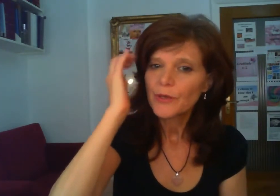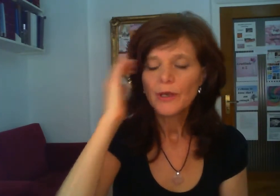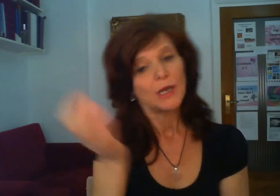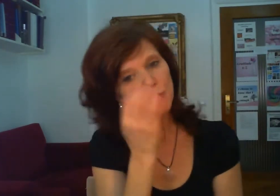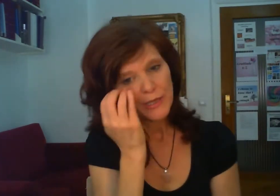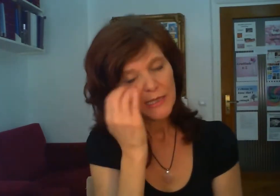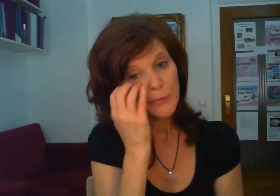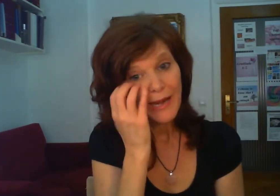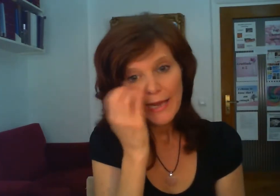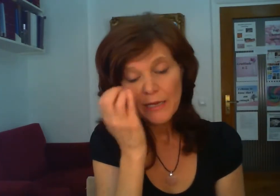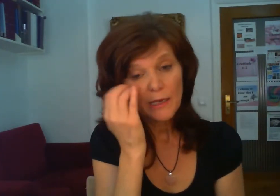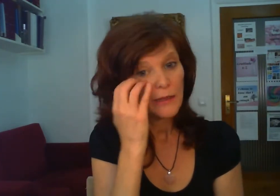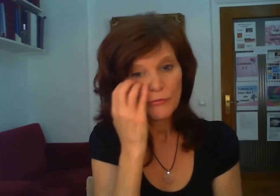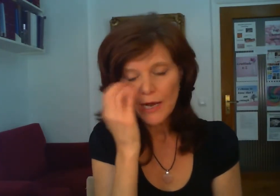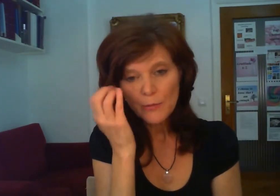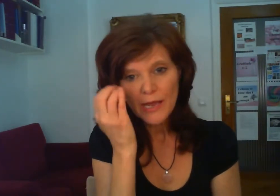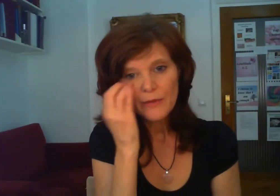to explain in the right way